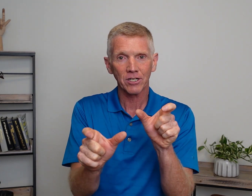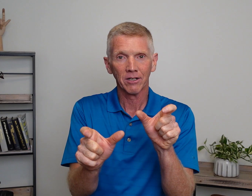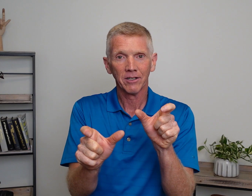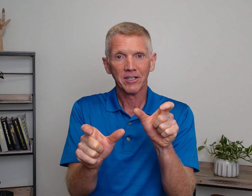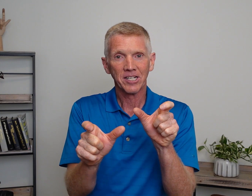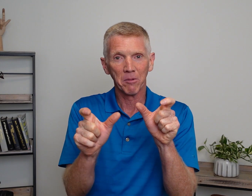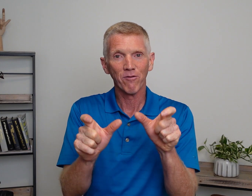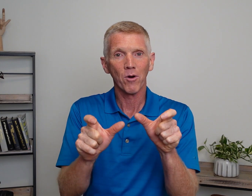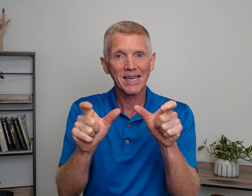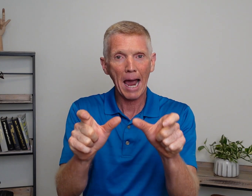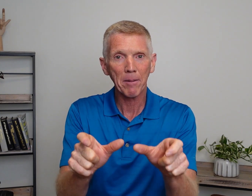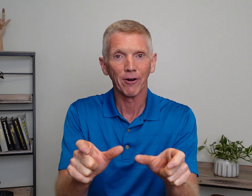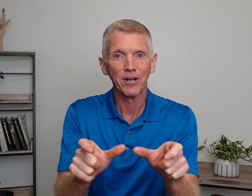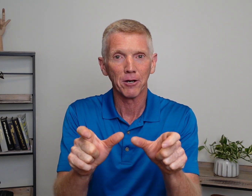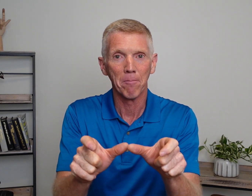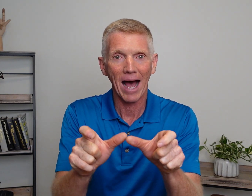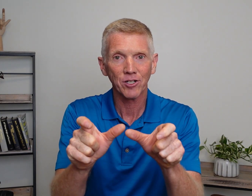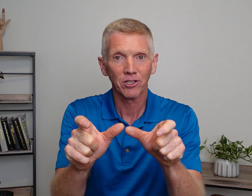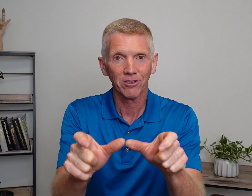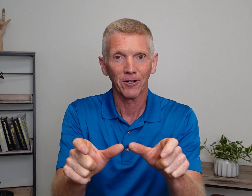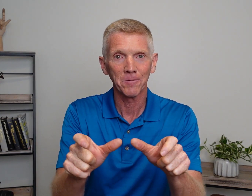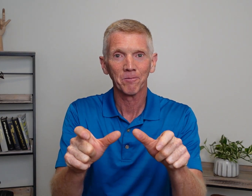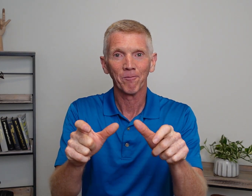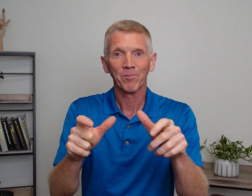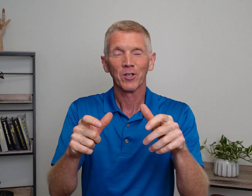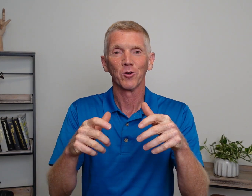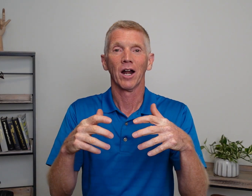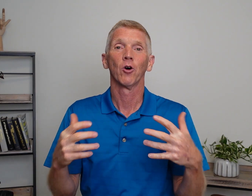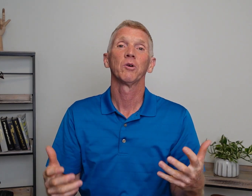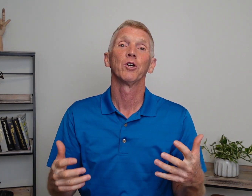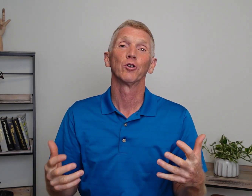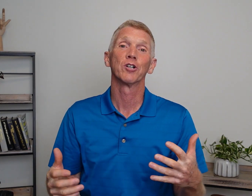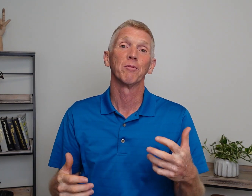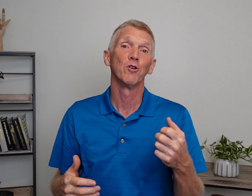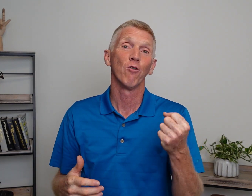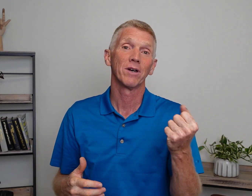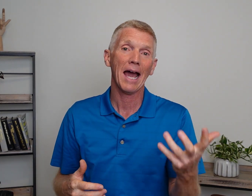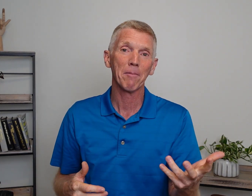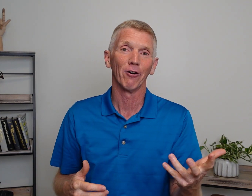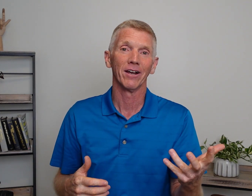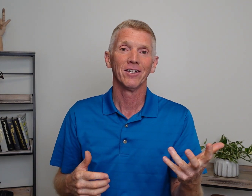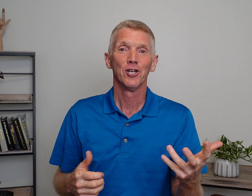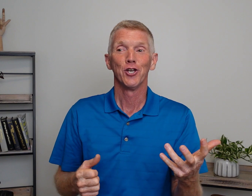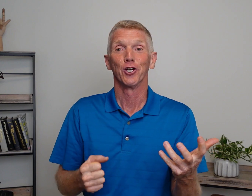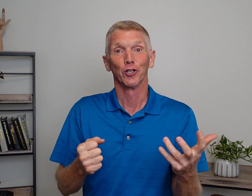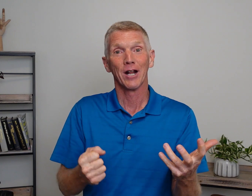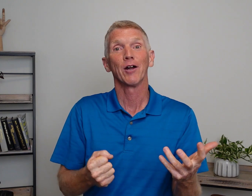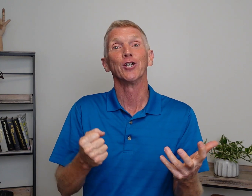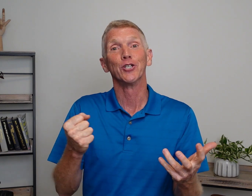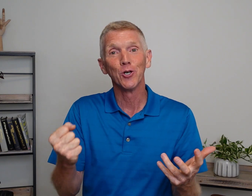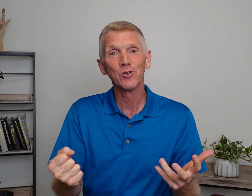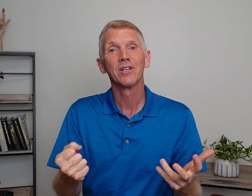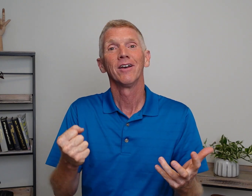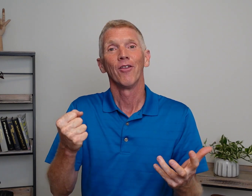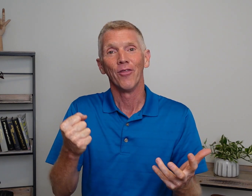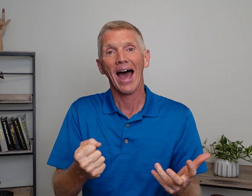some of the vocabulary you're about to learn. So not only will you learn some new vocabulary, you're going to learn how to use that